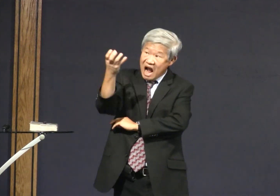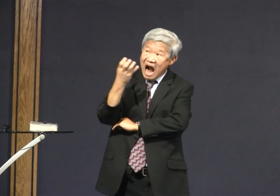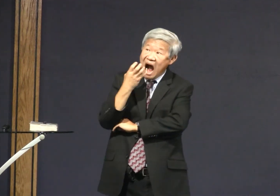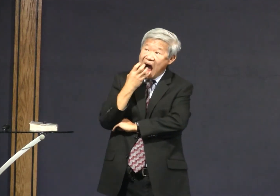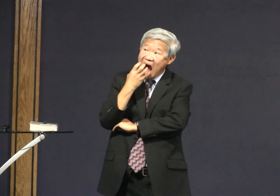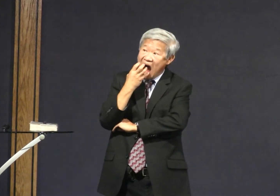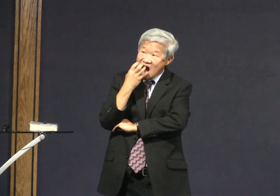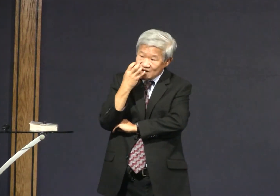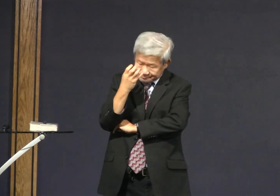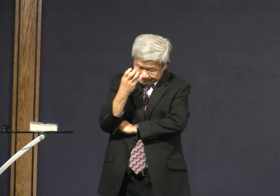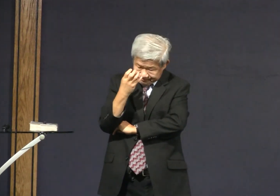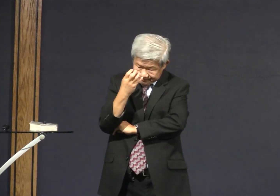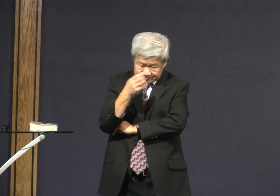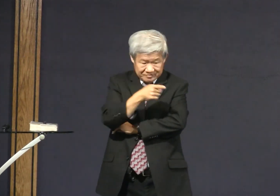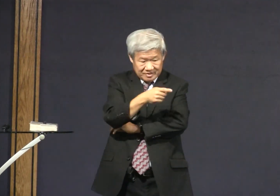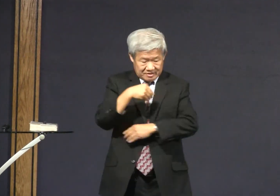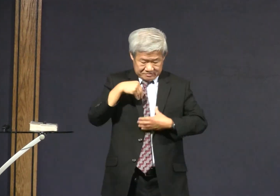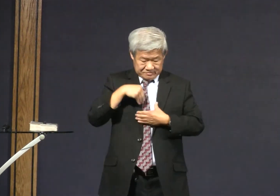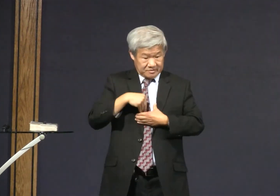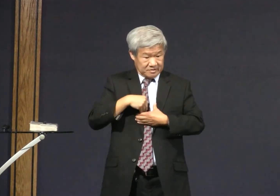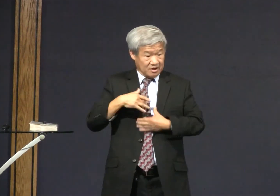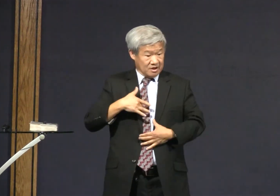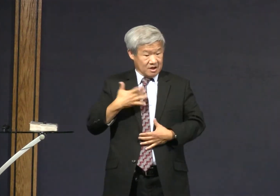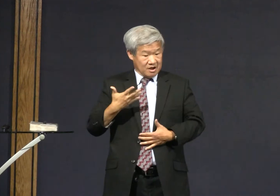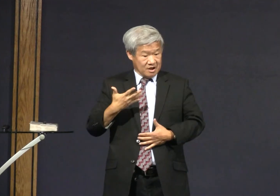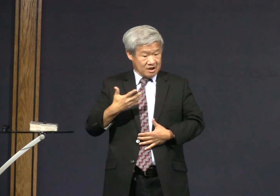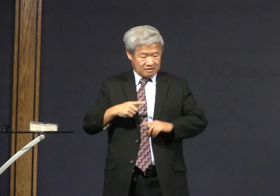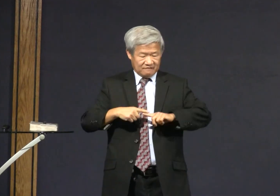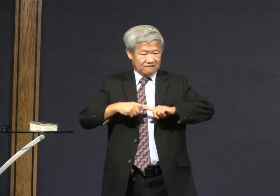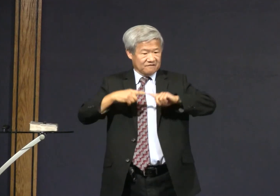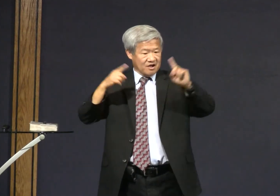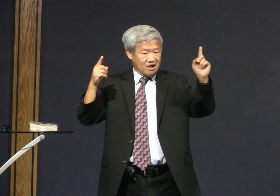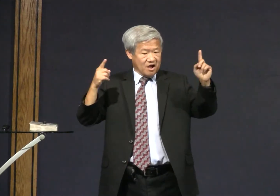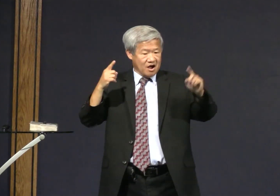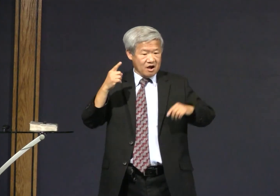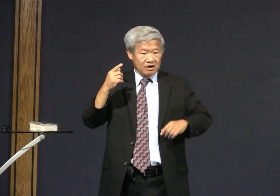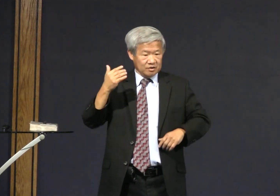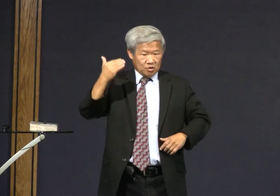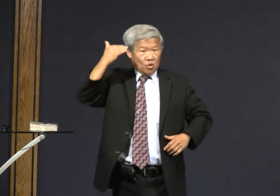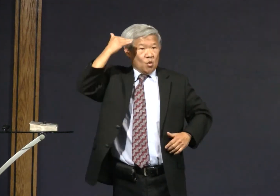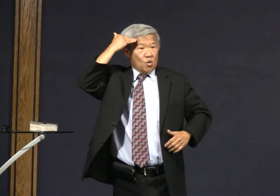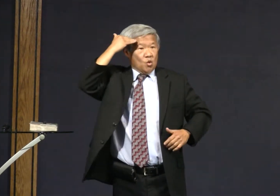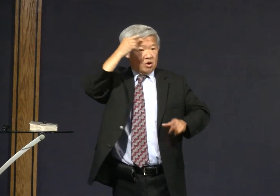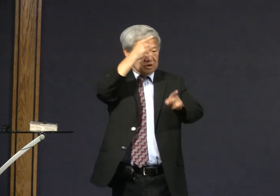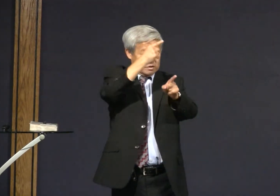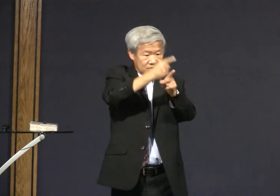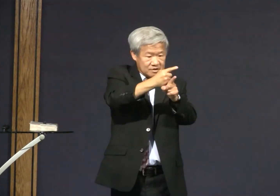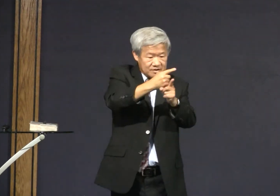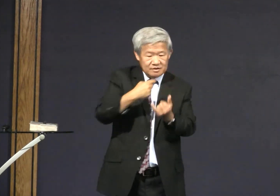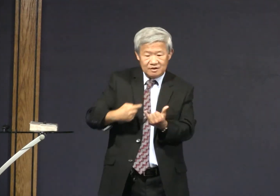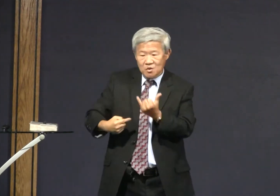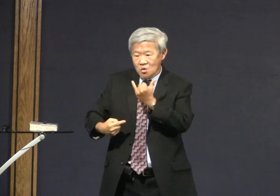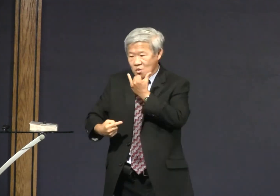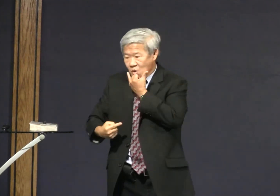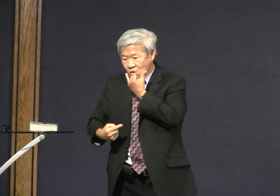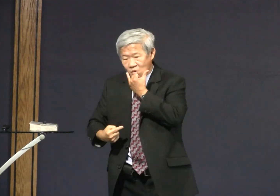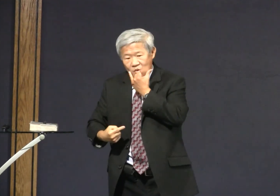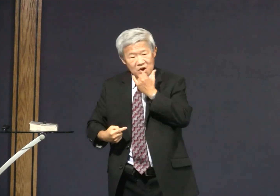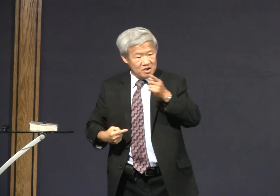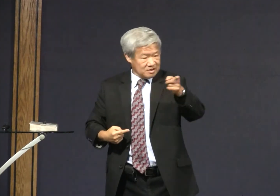If you eat of that, then you will be different. You will know right and